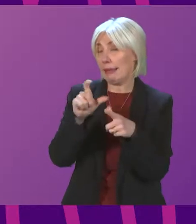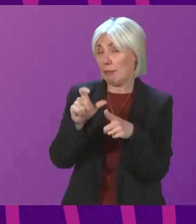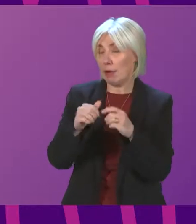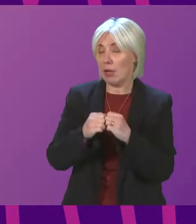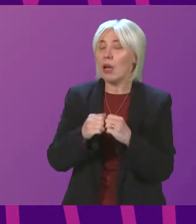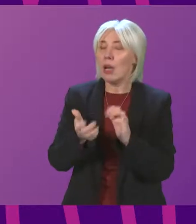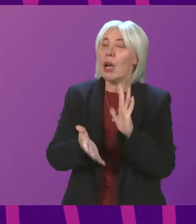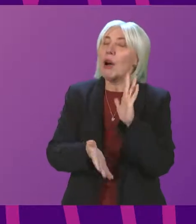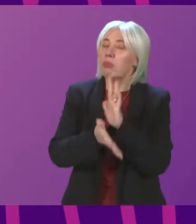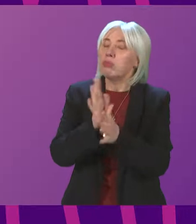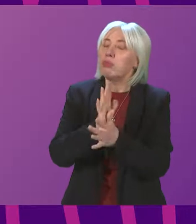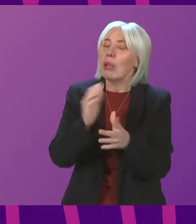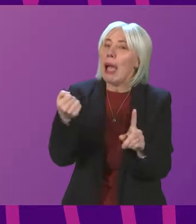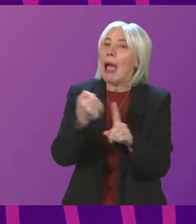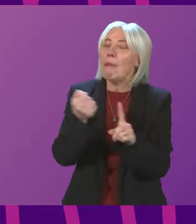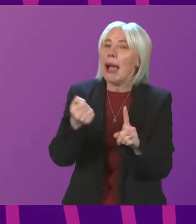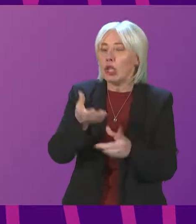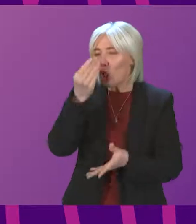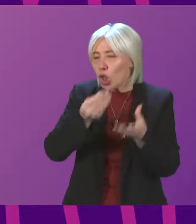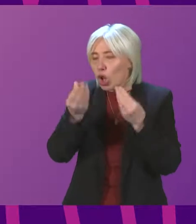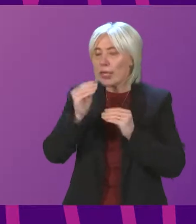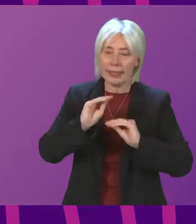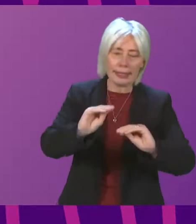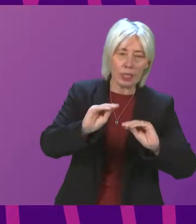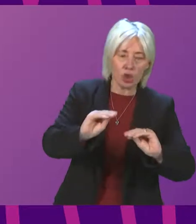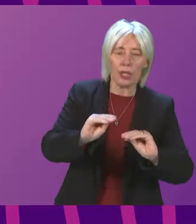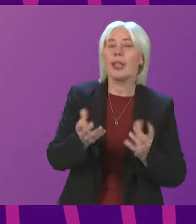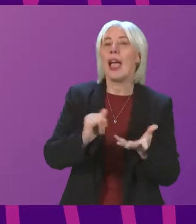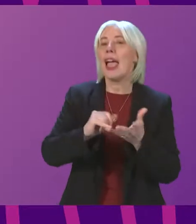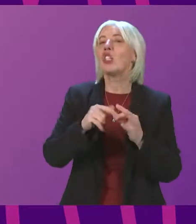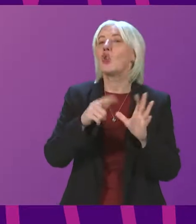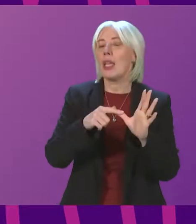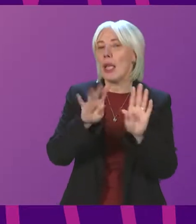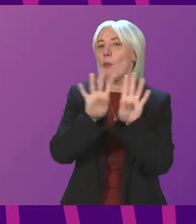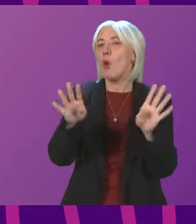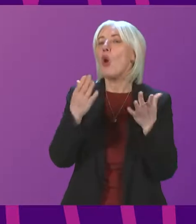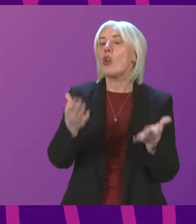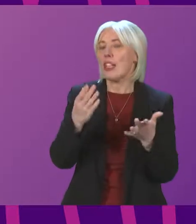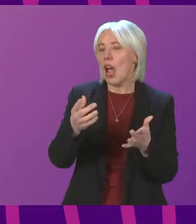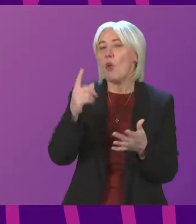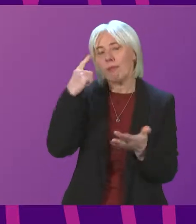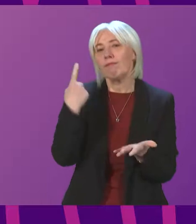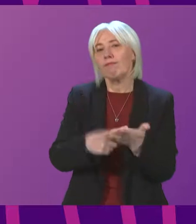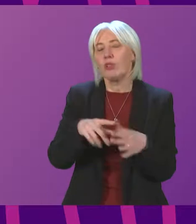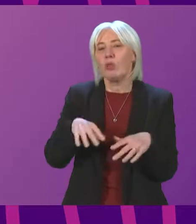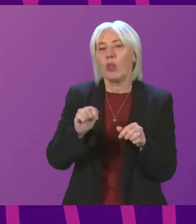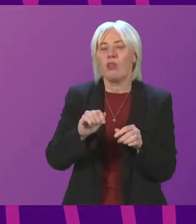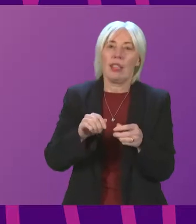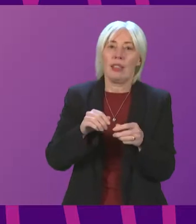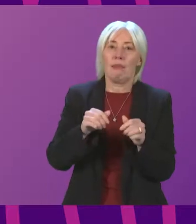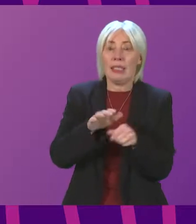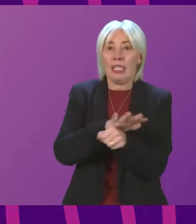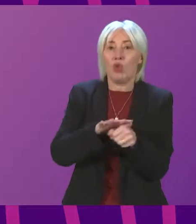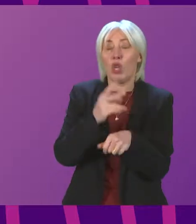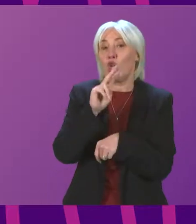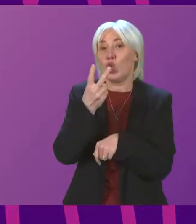of disruption and its impact on learning and teaching, the SQA board has now taken the decision to invoke the Scenario 2 contingency measure, and the